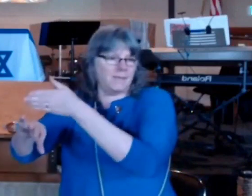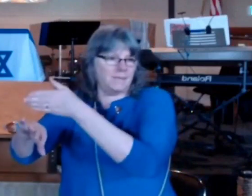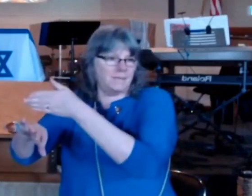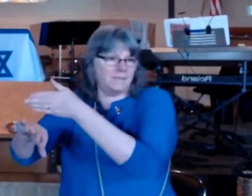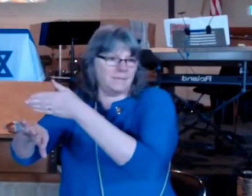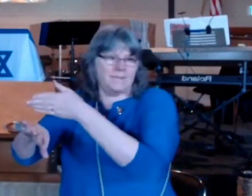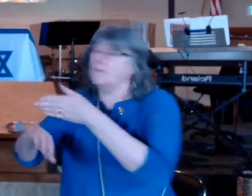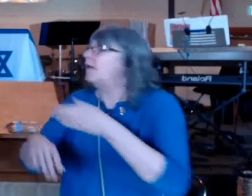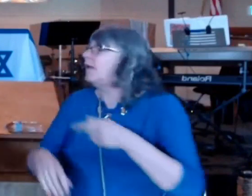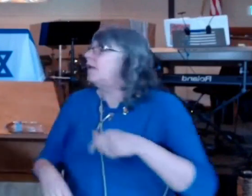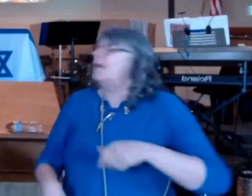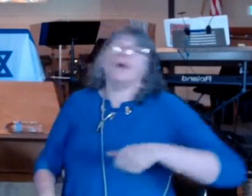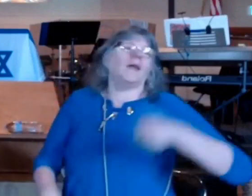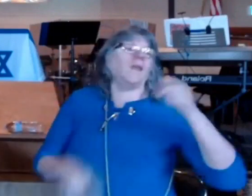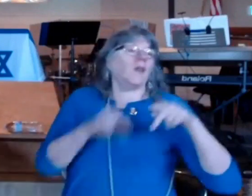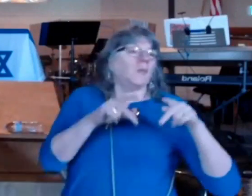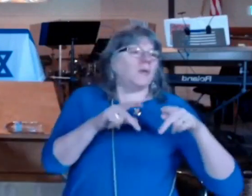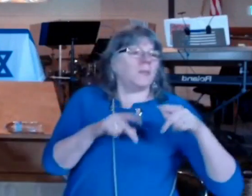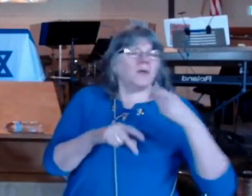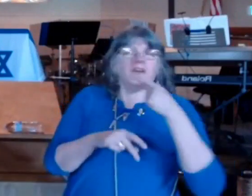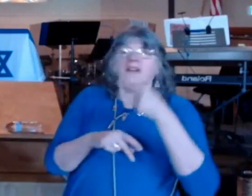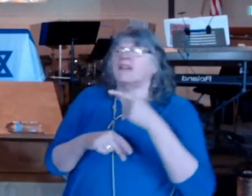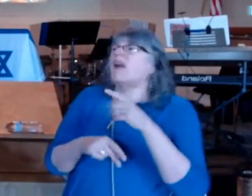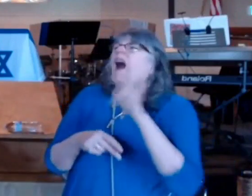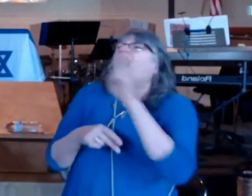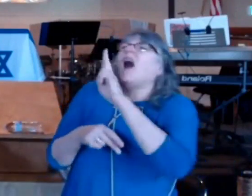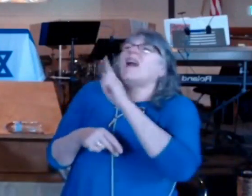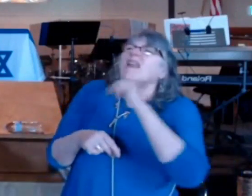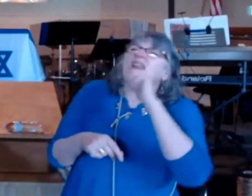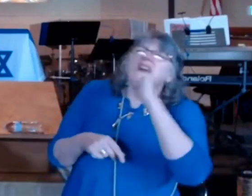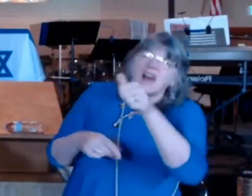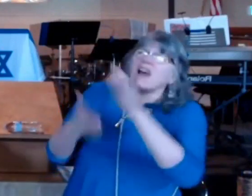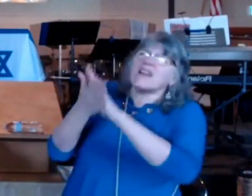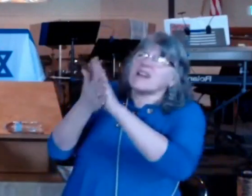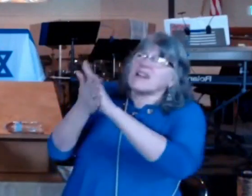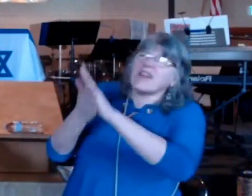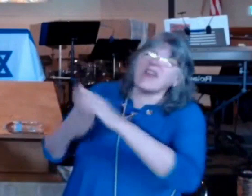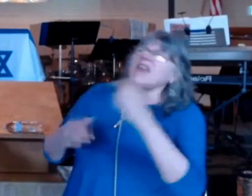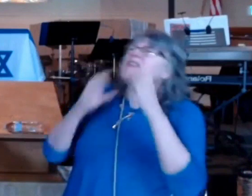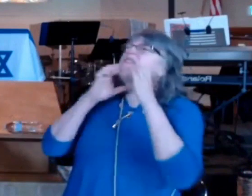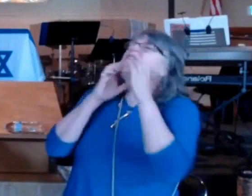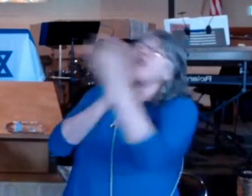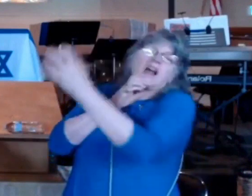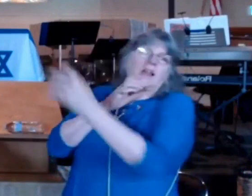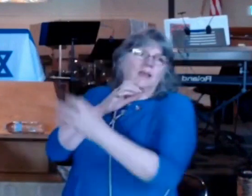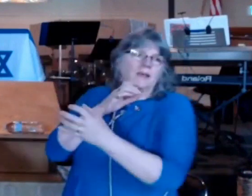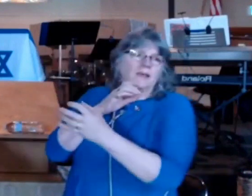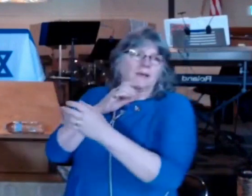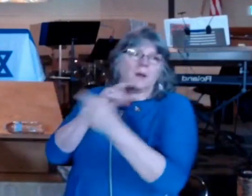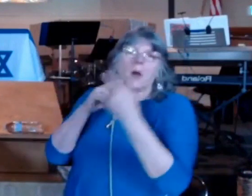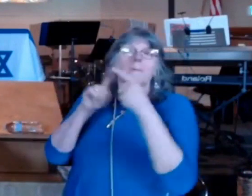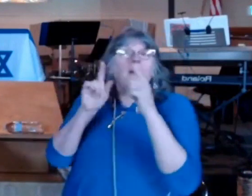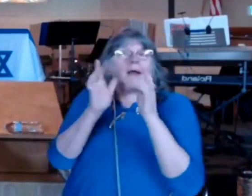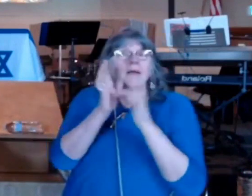unclean at the woman with issue of blood he heals her